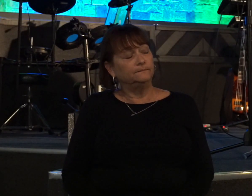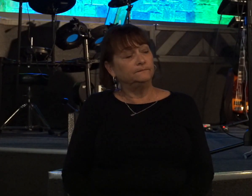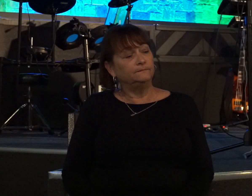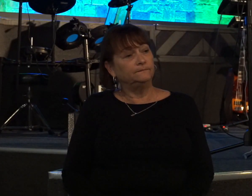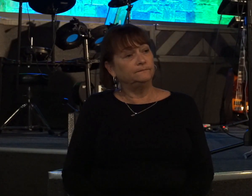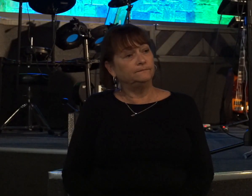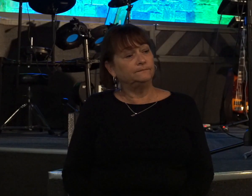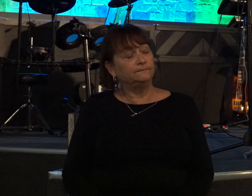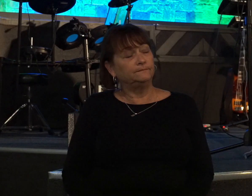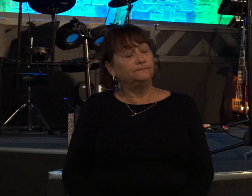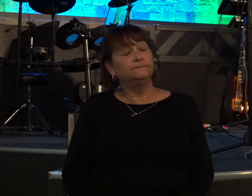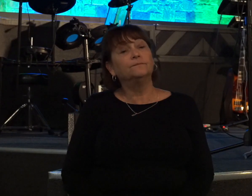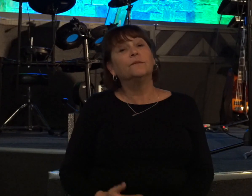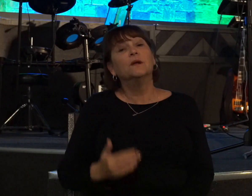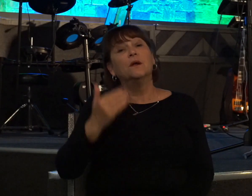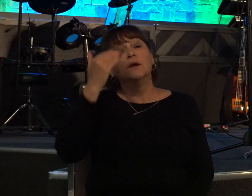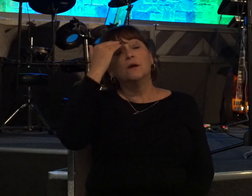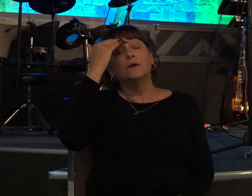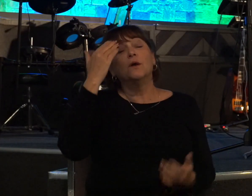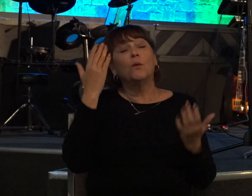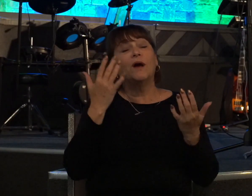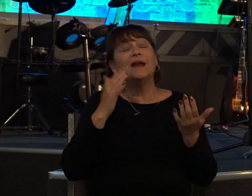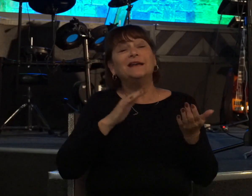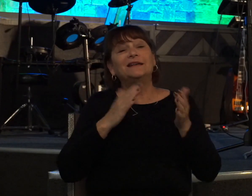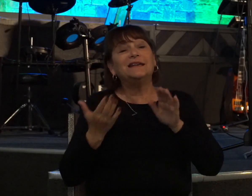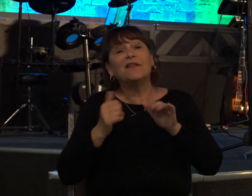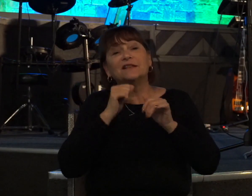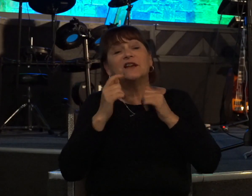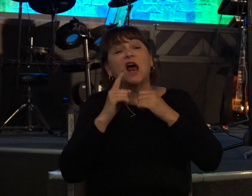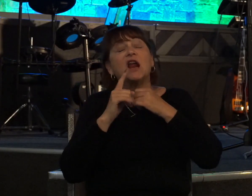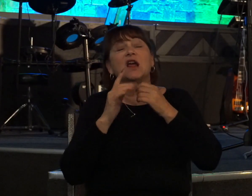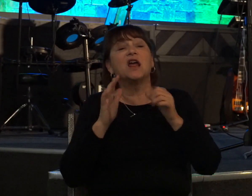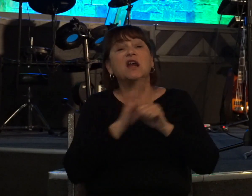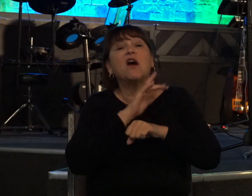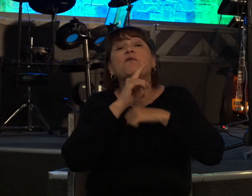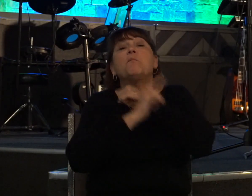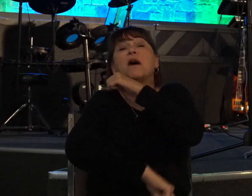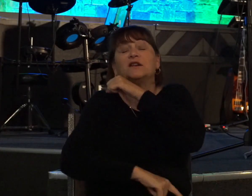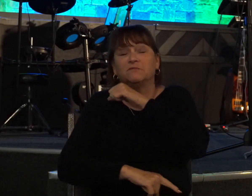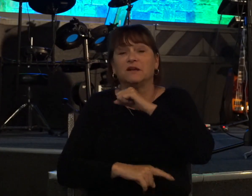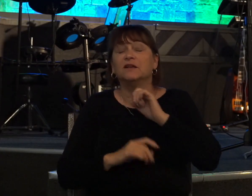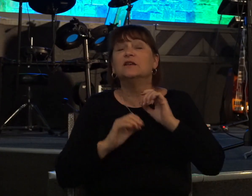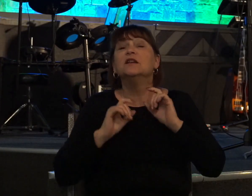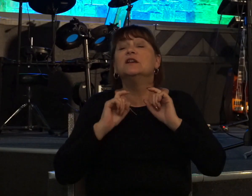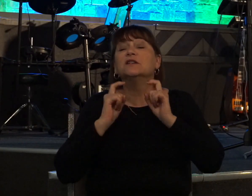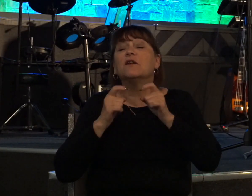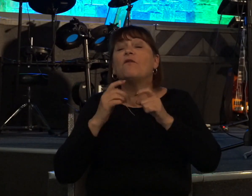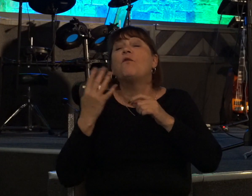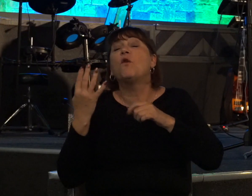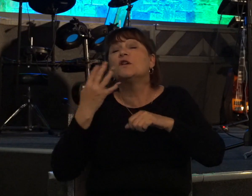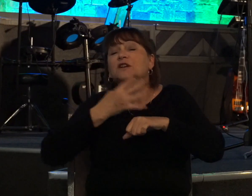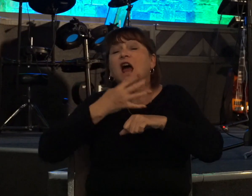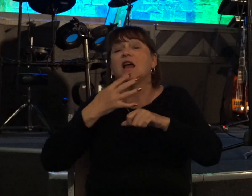and you know what death isn't even enough punishment in david's eyes he's going to give back four times what he took from that poor man